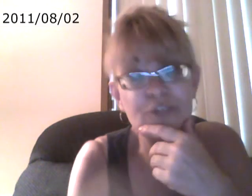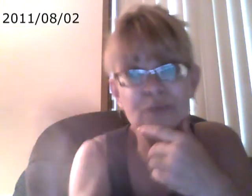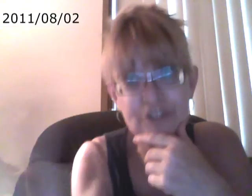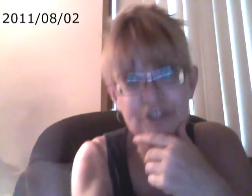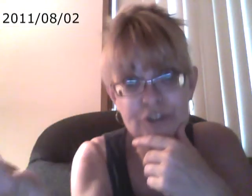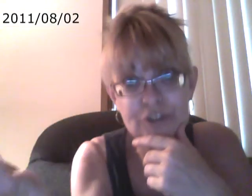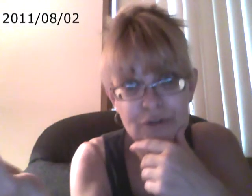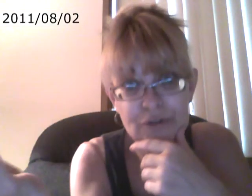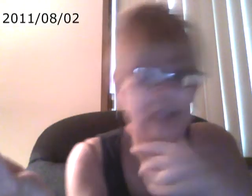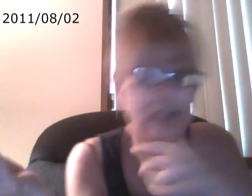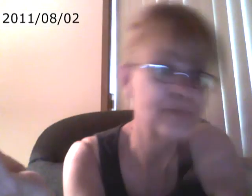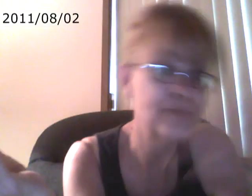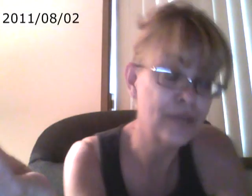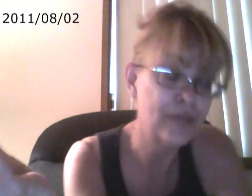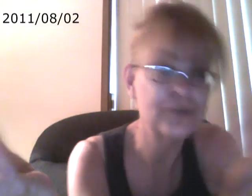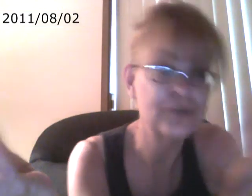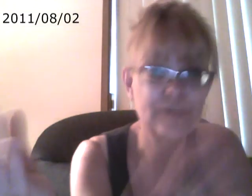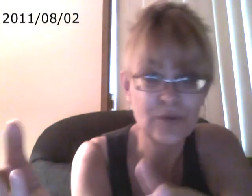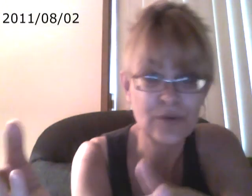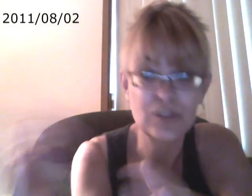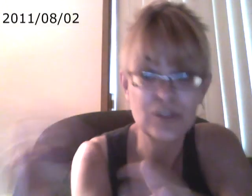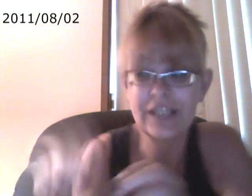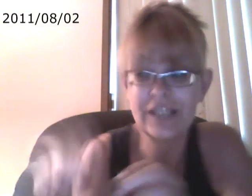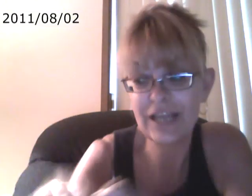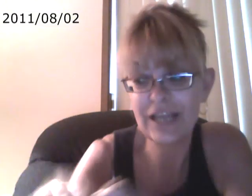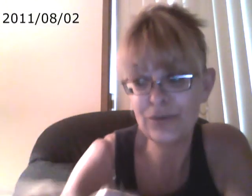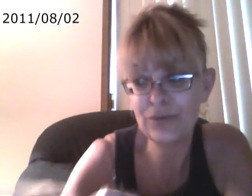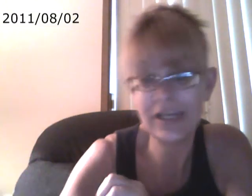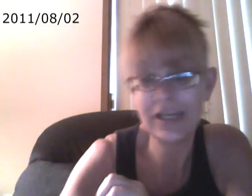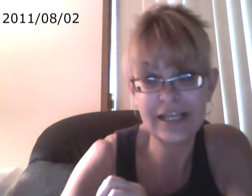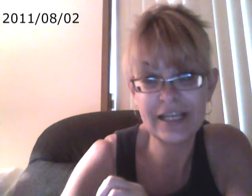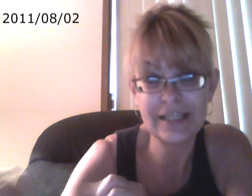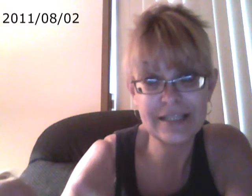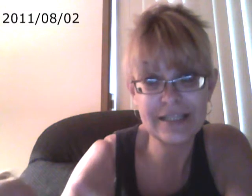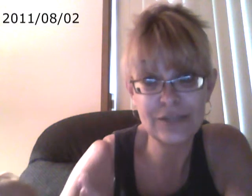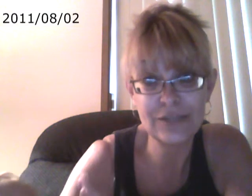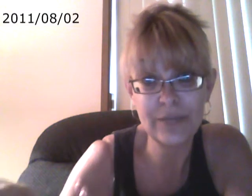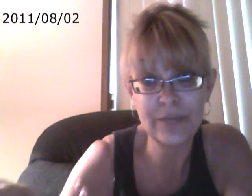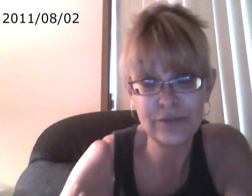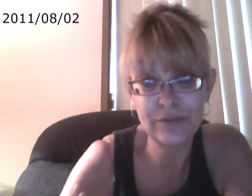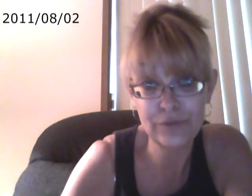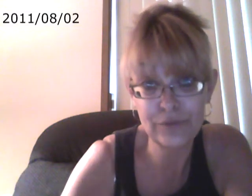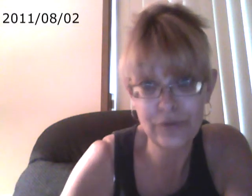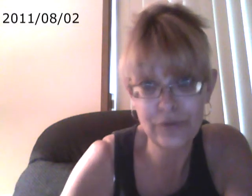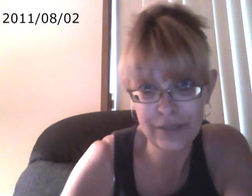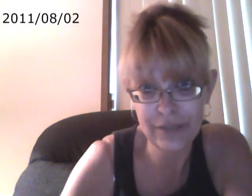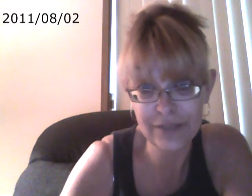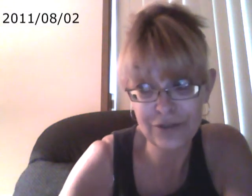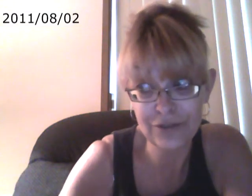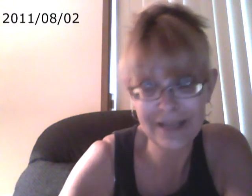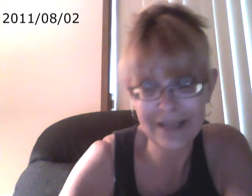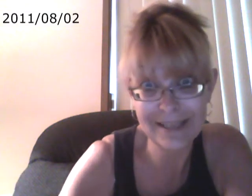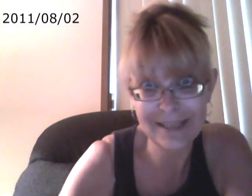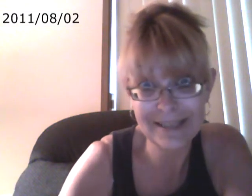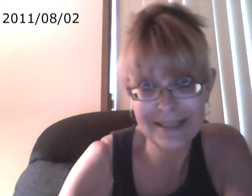register and you pay for your subscription, then you will get a list. You'll be able to view the videos because you'll get a link to them.